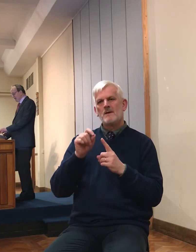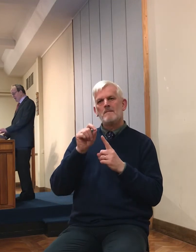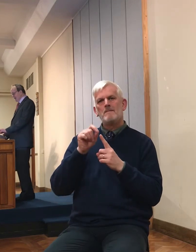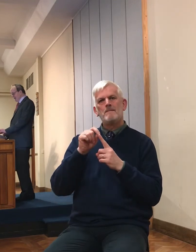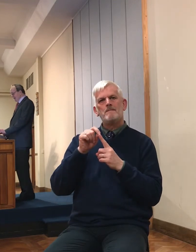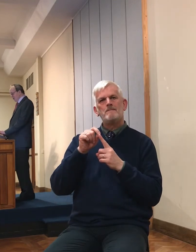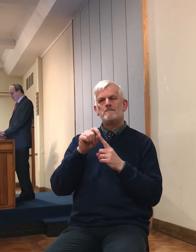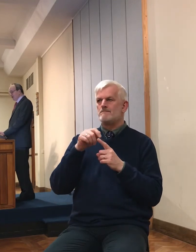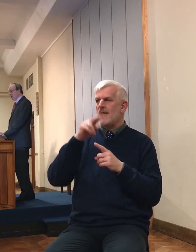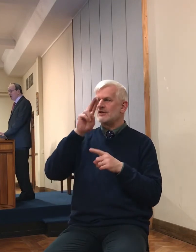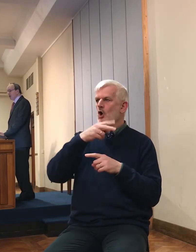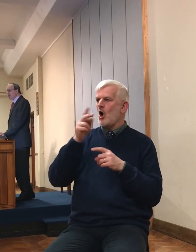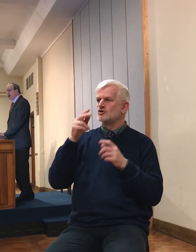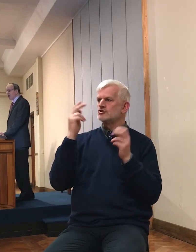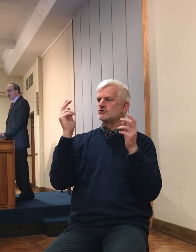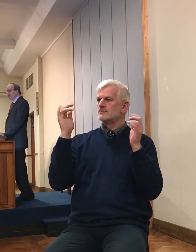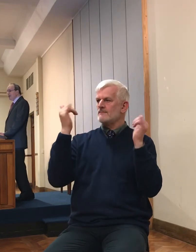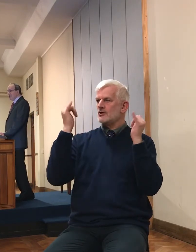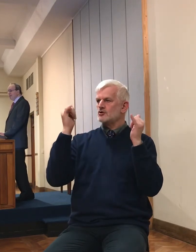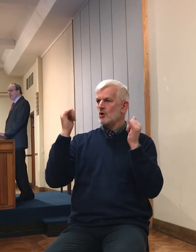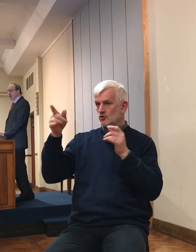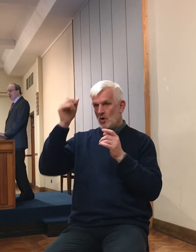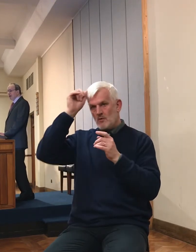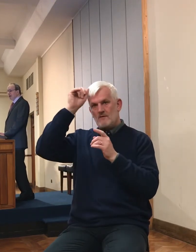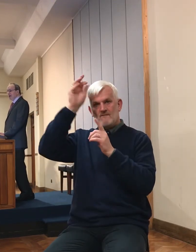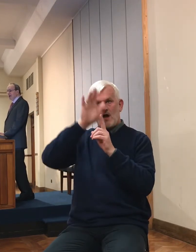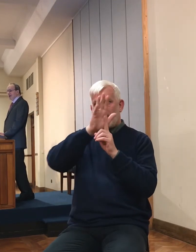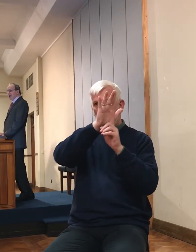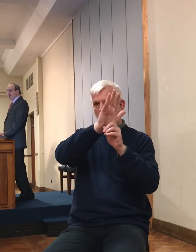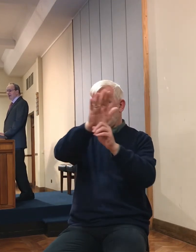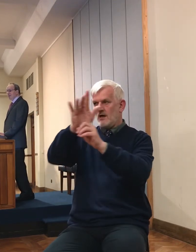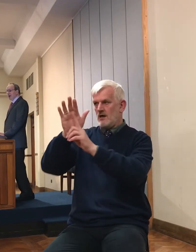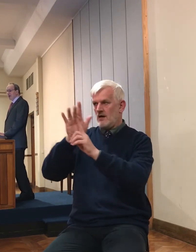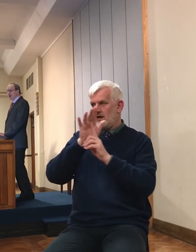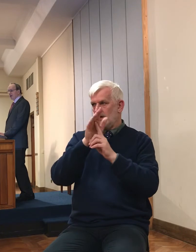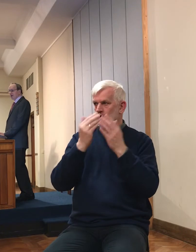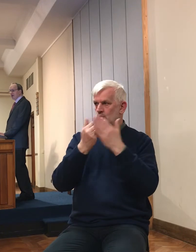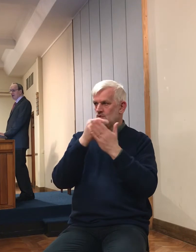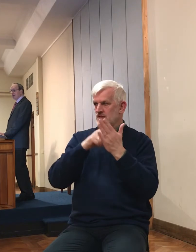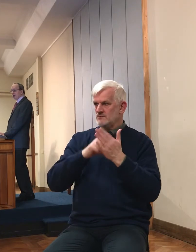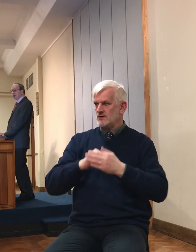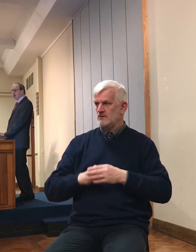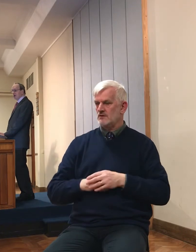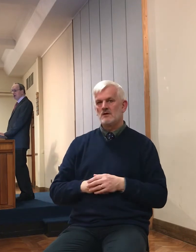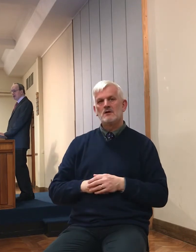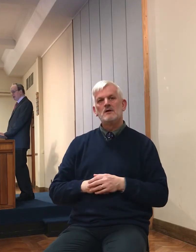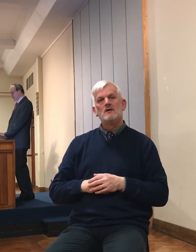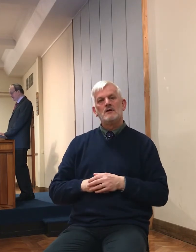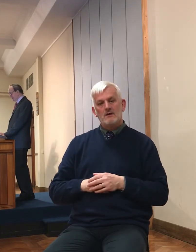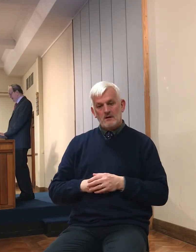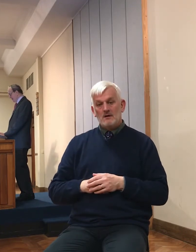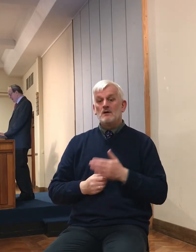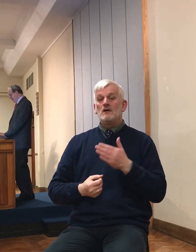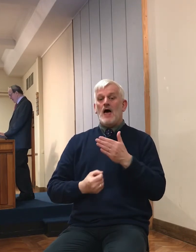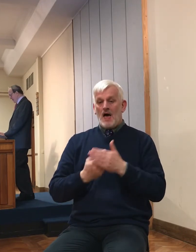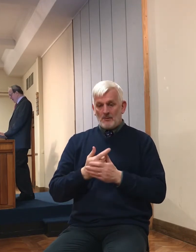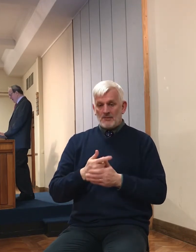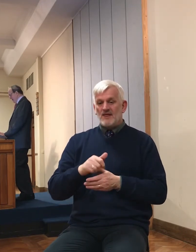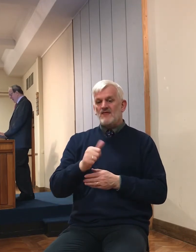was followed by three miniature Pentecosts over the years,